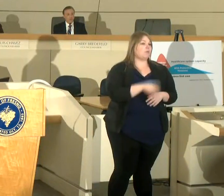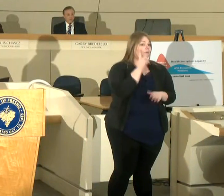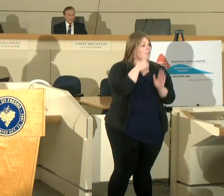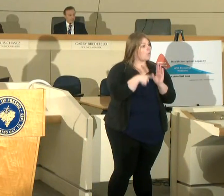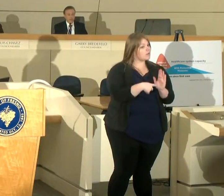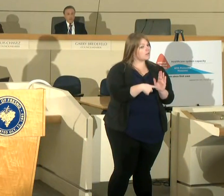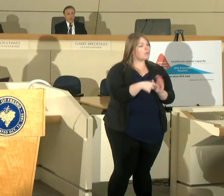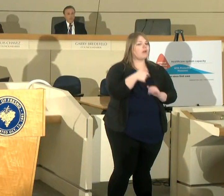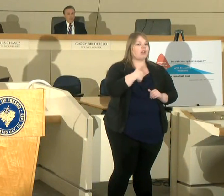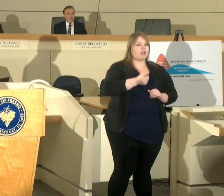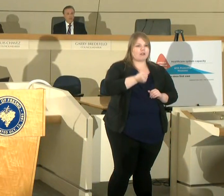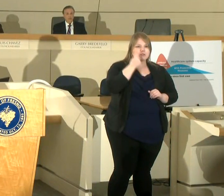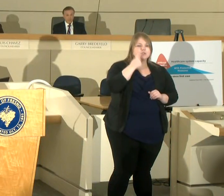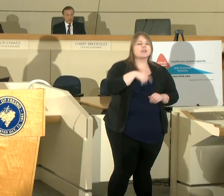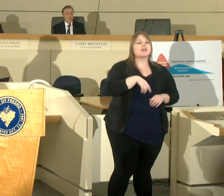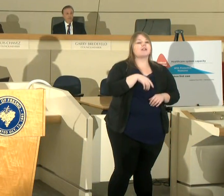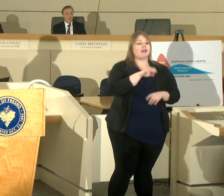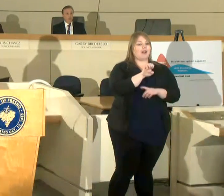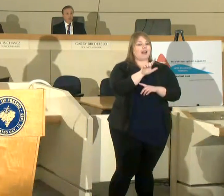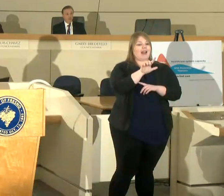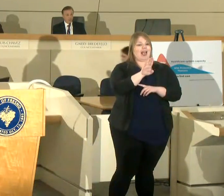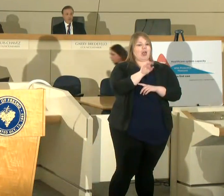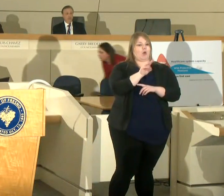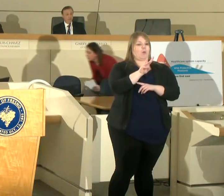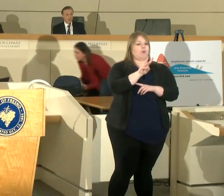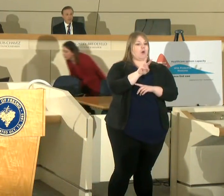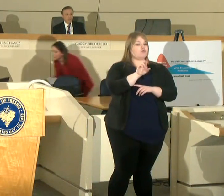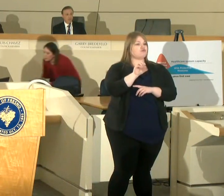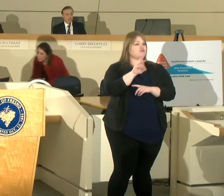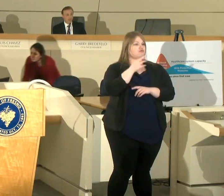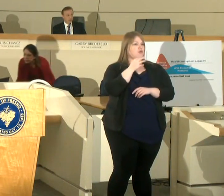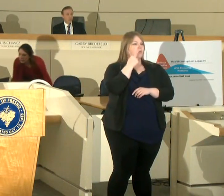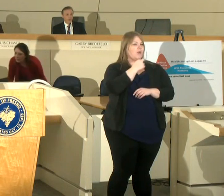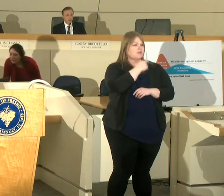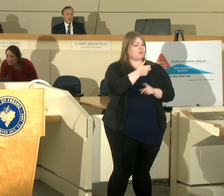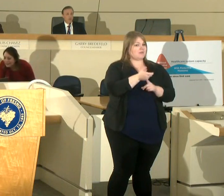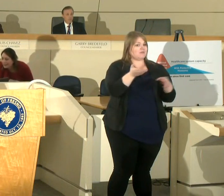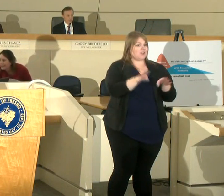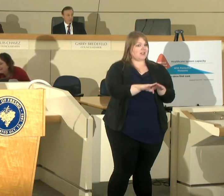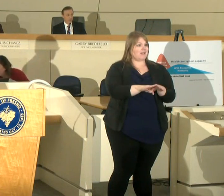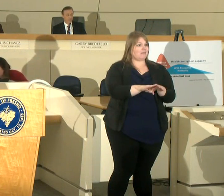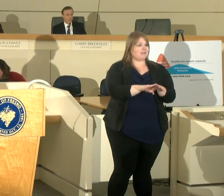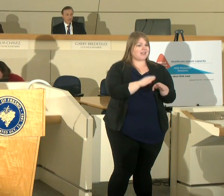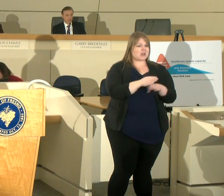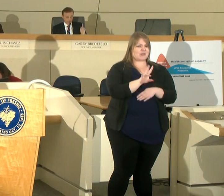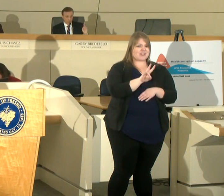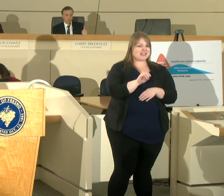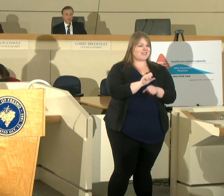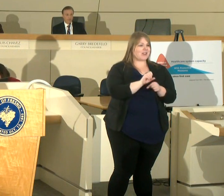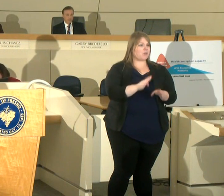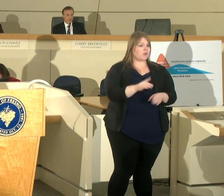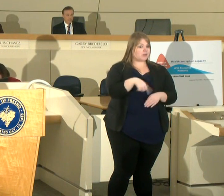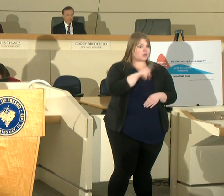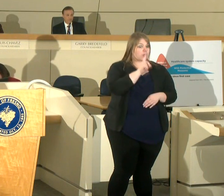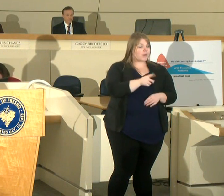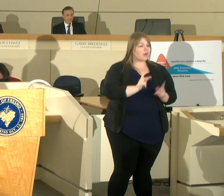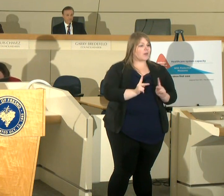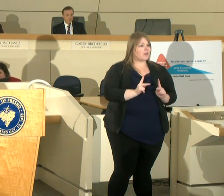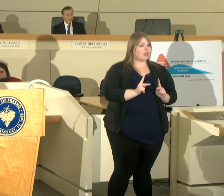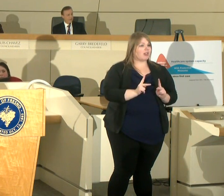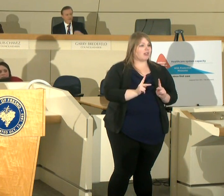know that the elbow room is shutting down there's 70 employees that are losing their jobs those are real people that's one business